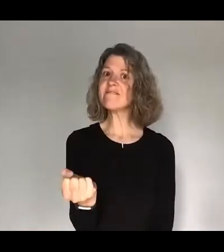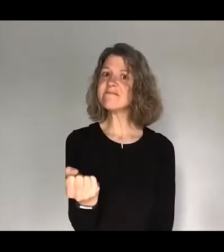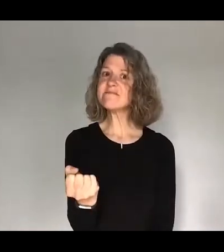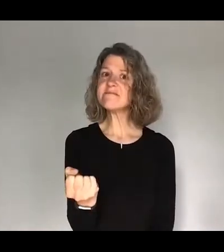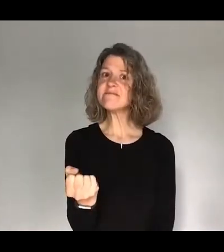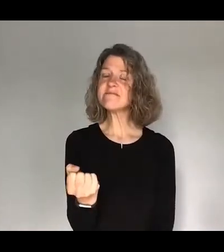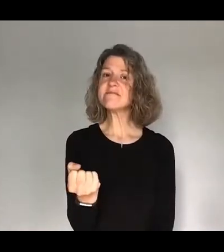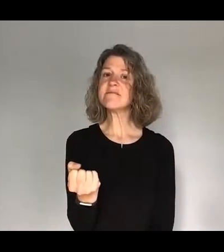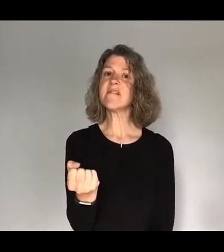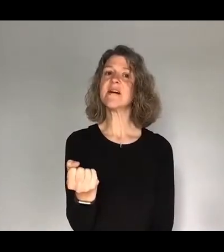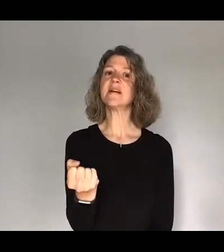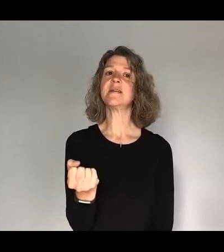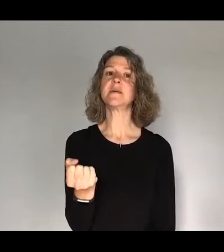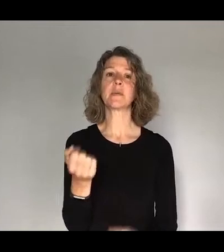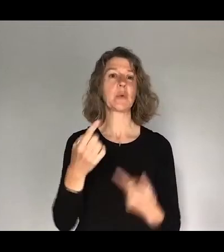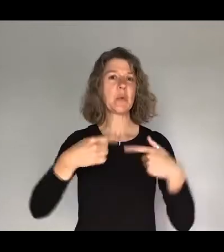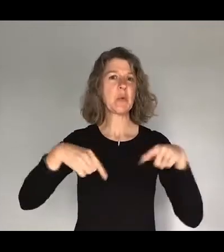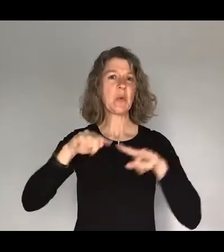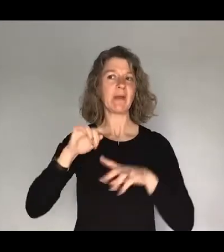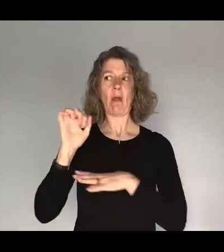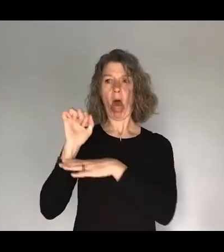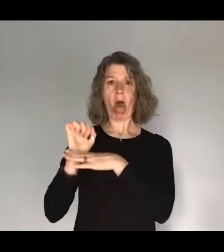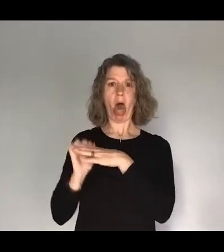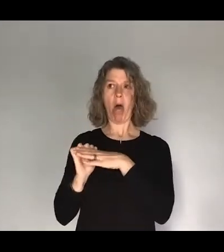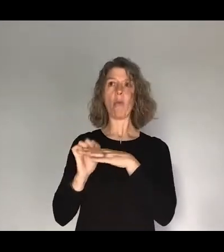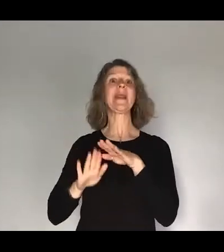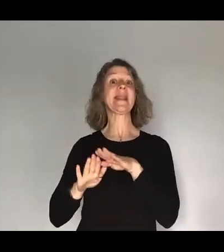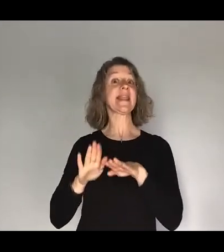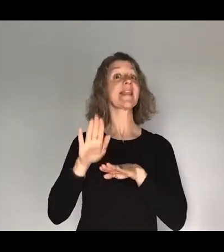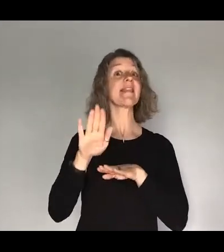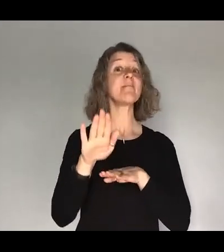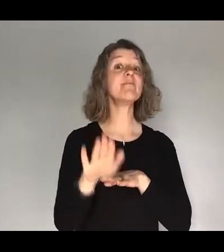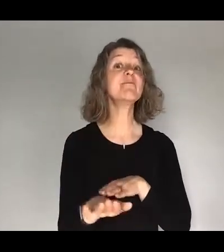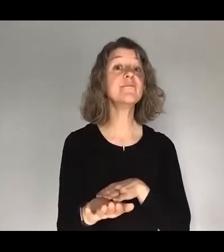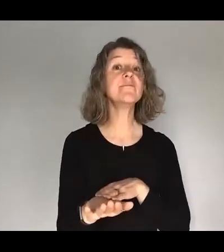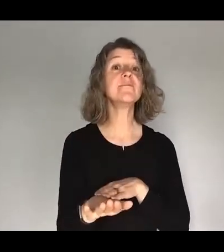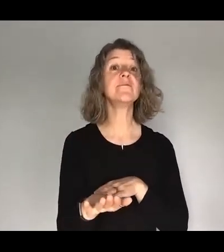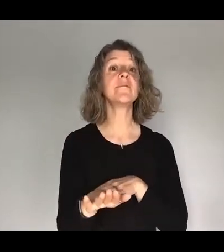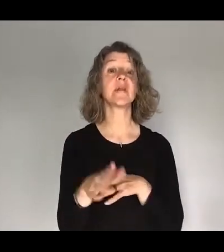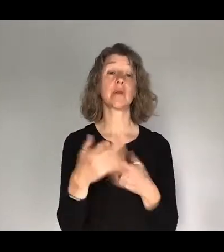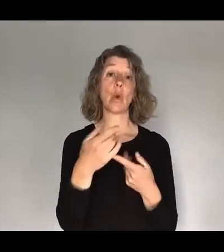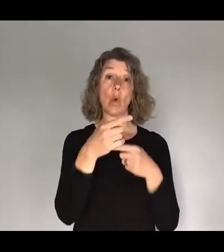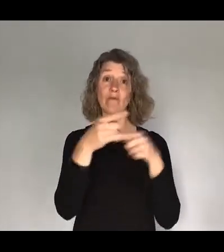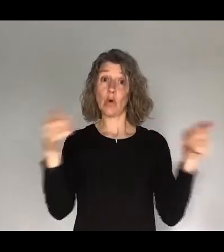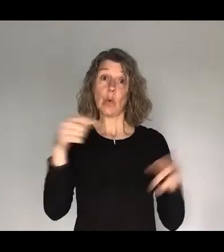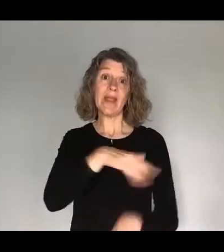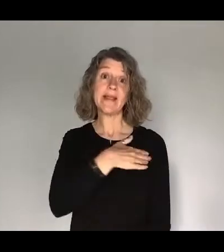we're not those who shrink back, but we're those who step forward. I think the invitation to some of us this morning is to step forward